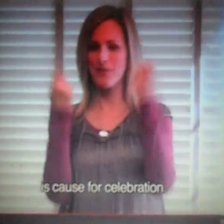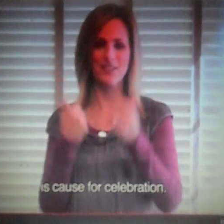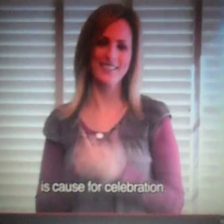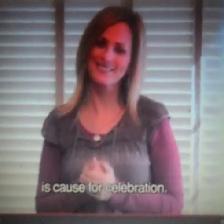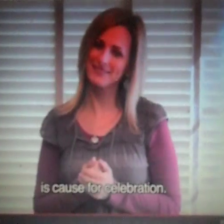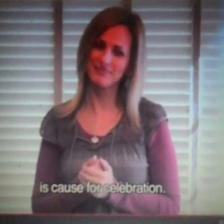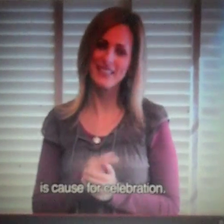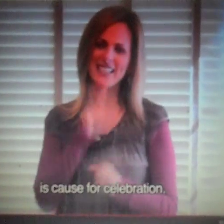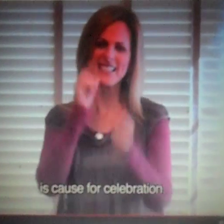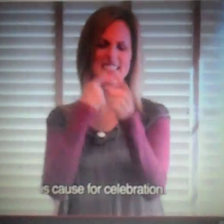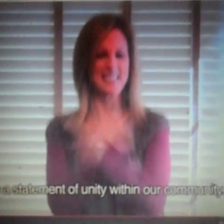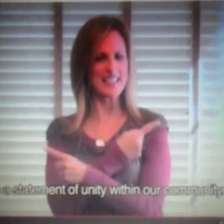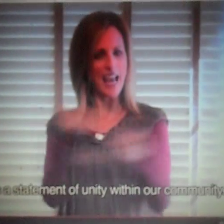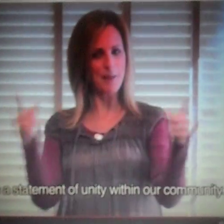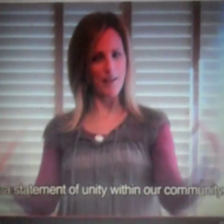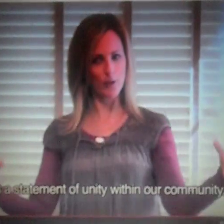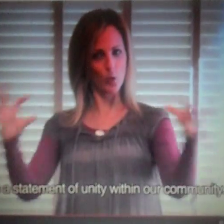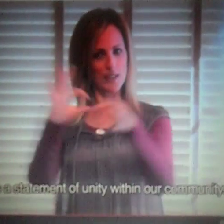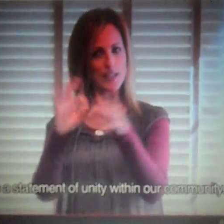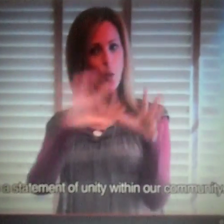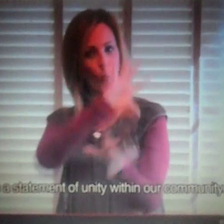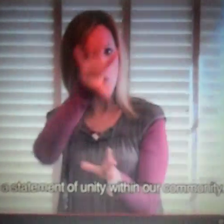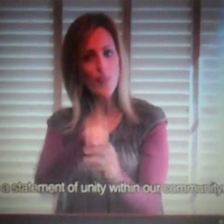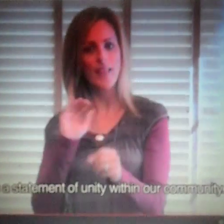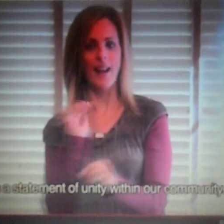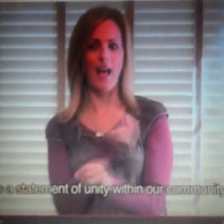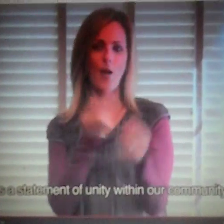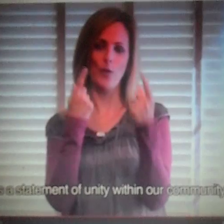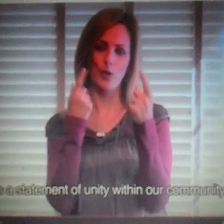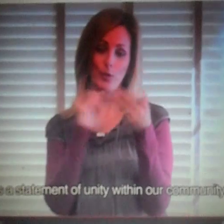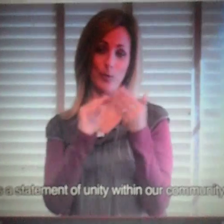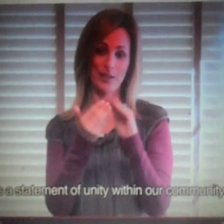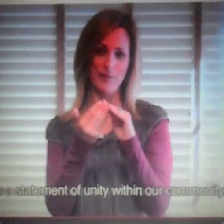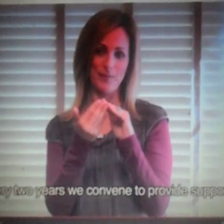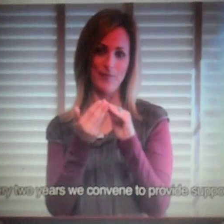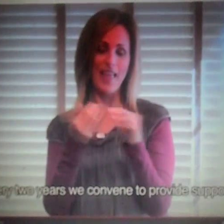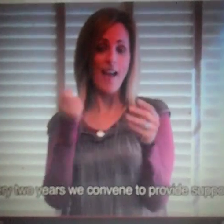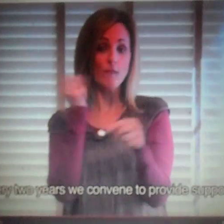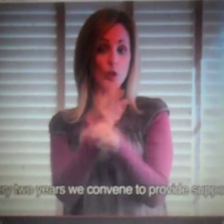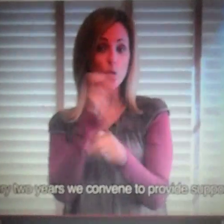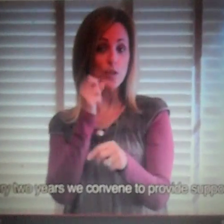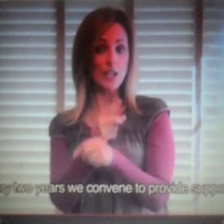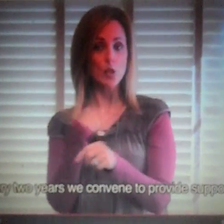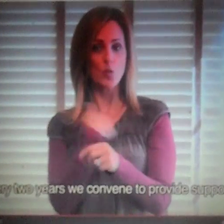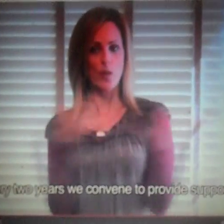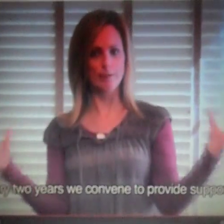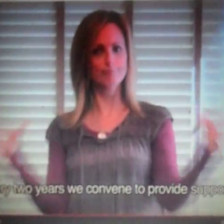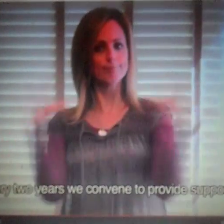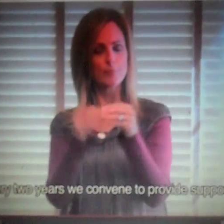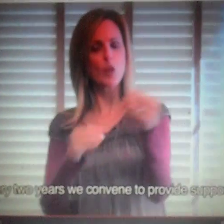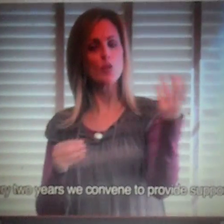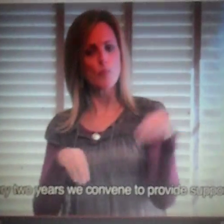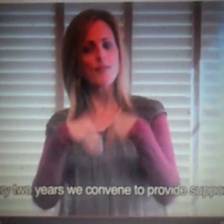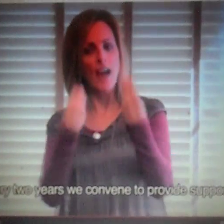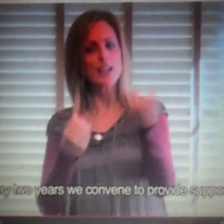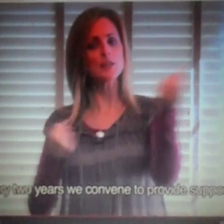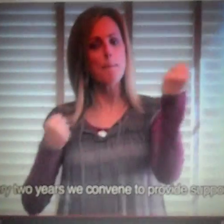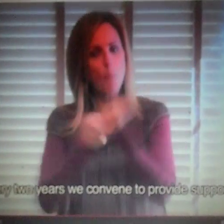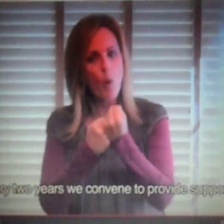for celebration. It is a statement of unity within our community. Every two years, we convene to provide